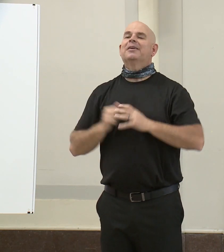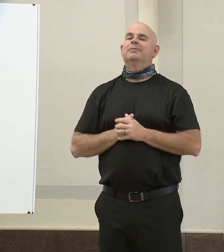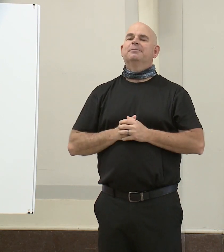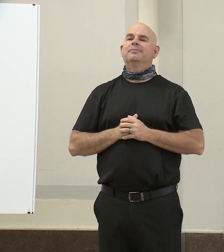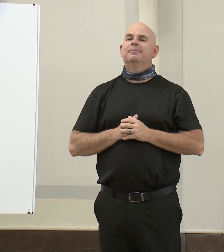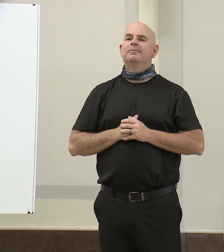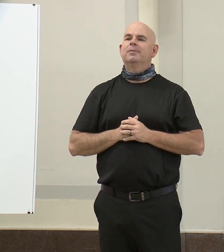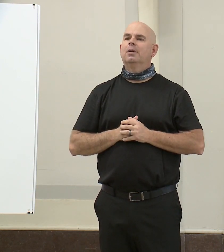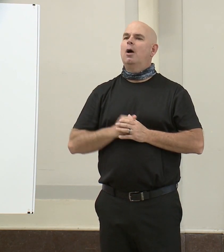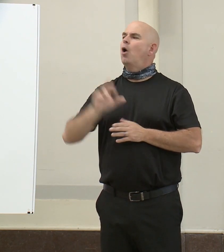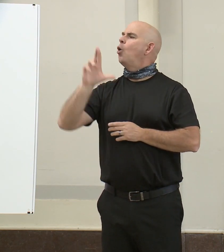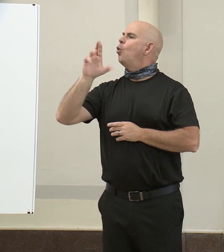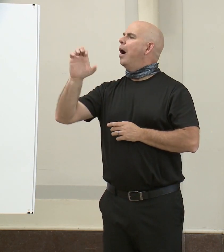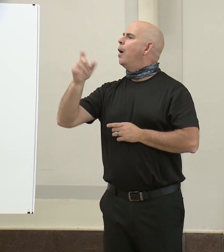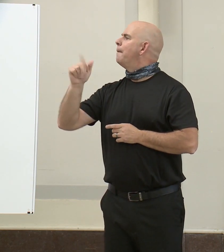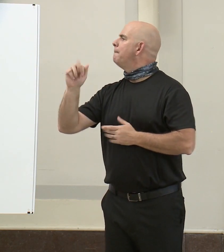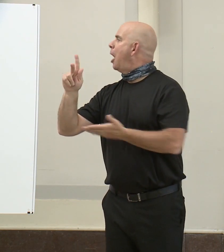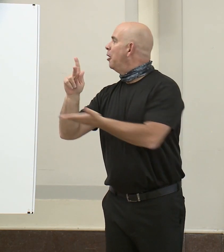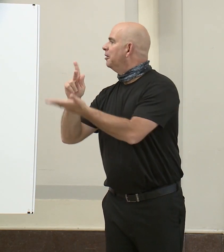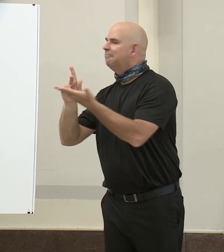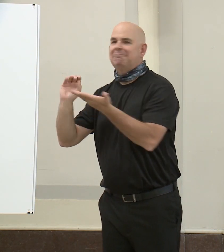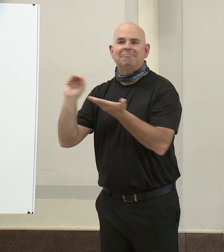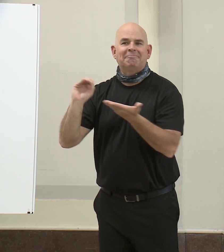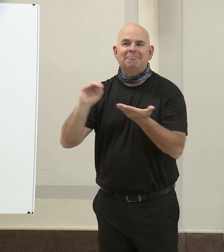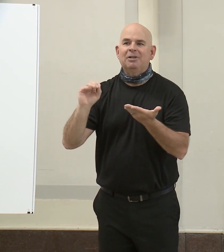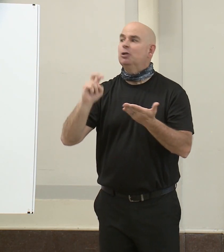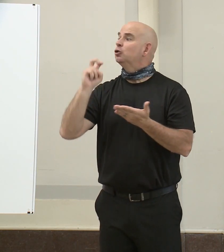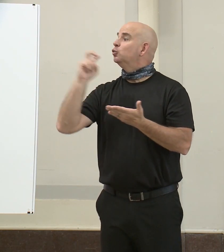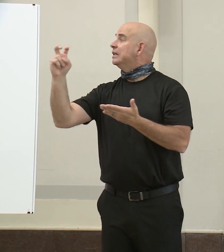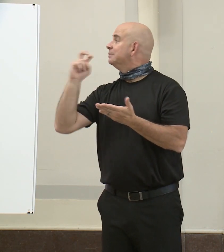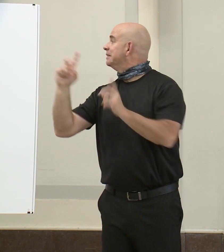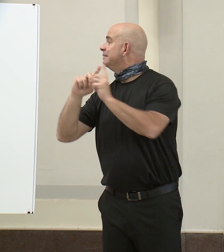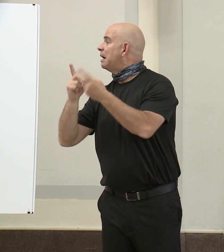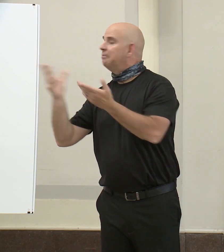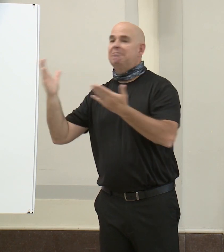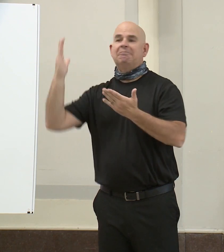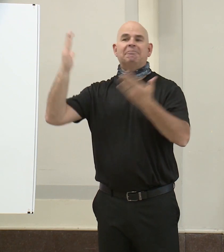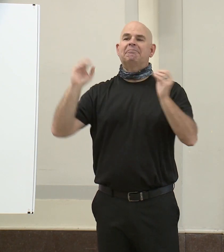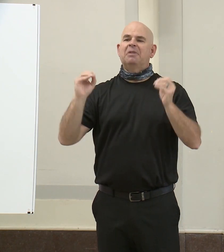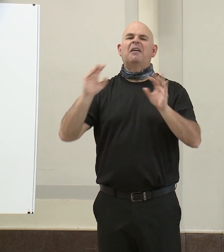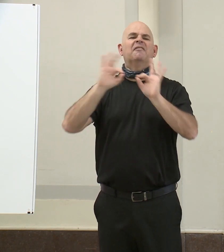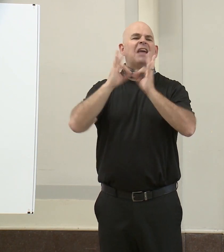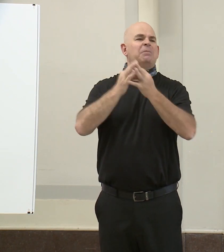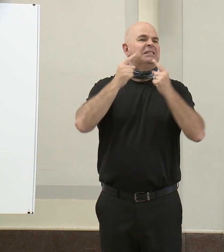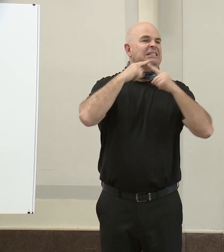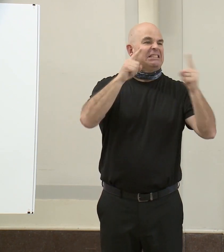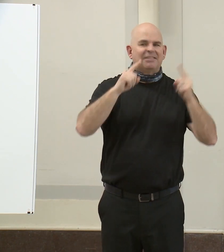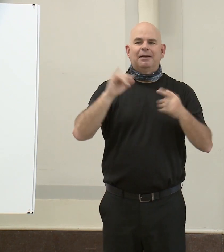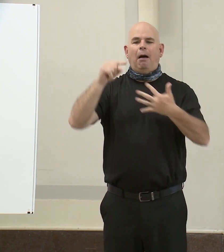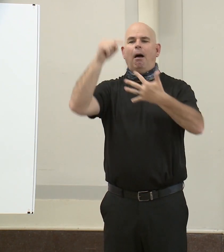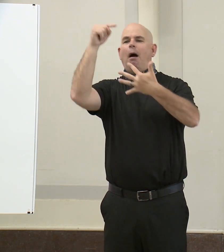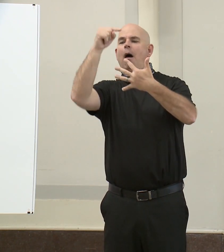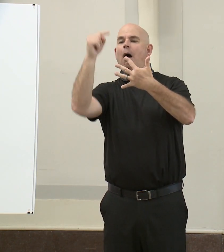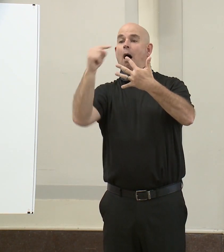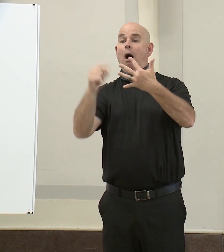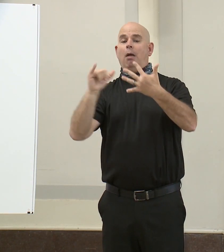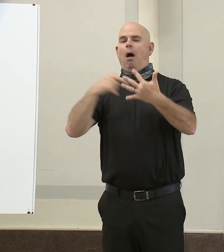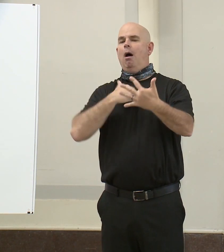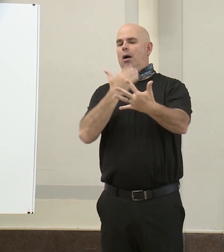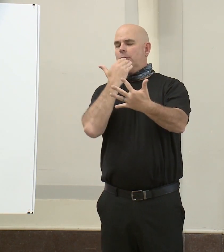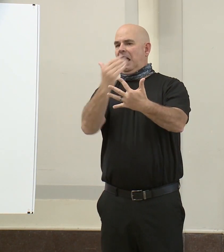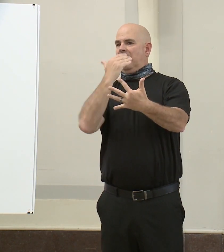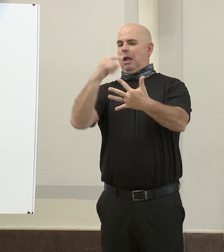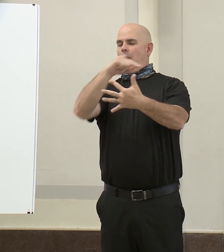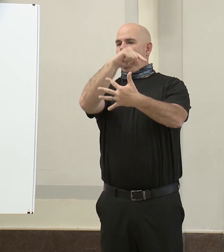parks, transportation, and children and family success, and many other agencies. And I cannot forget our great partners